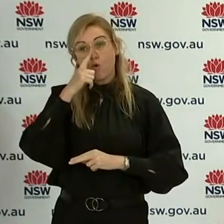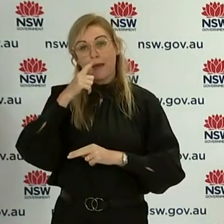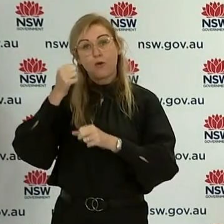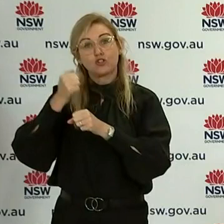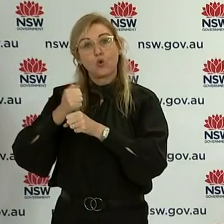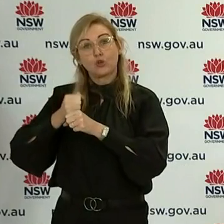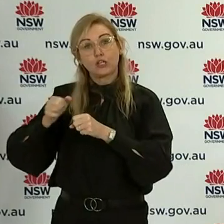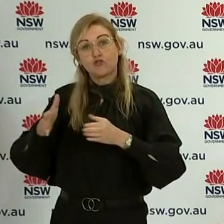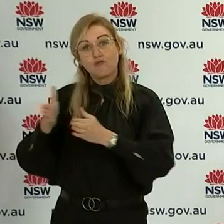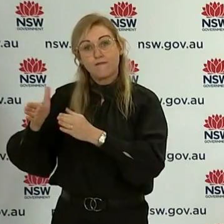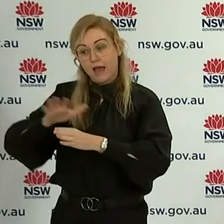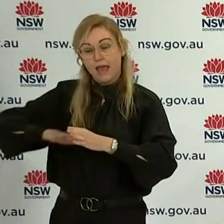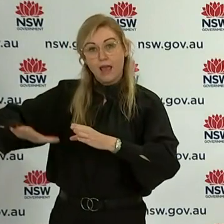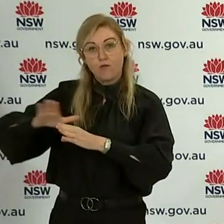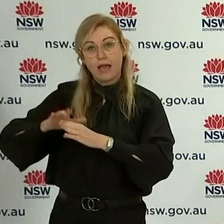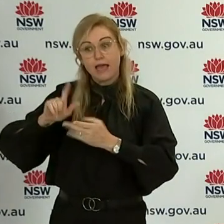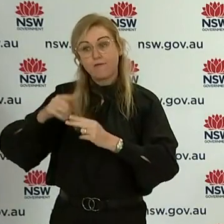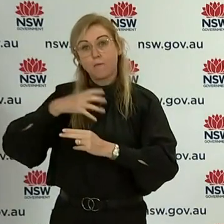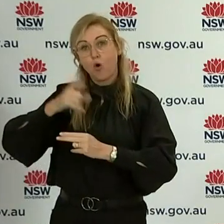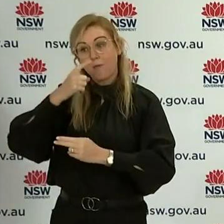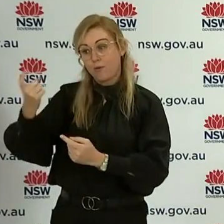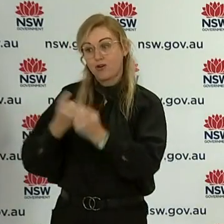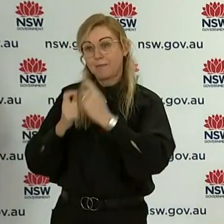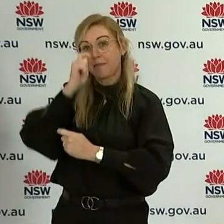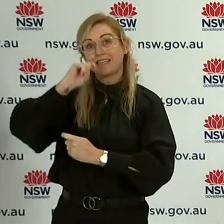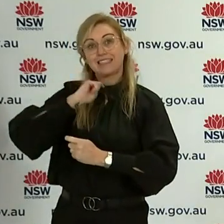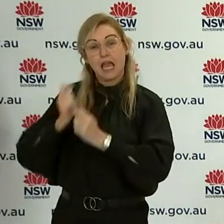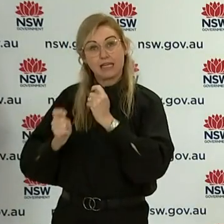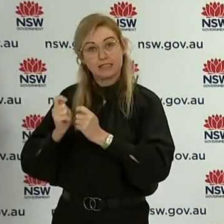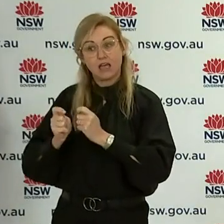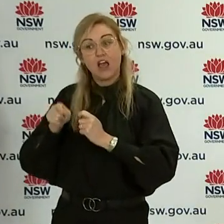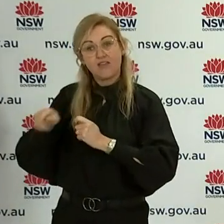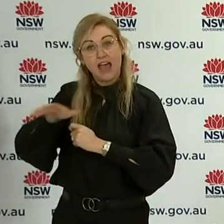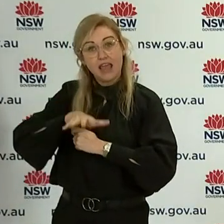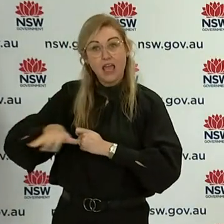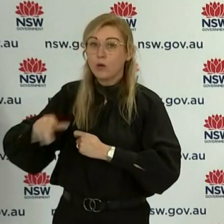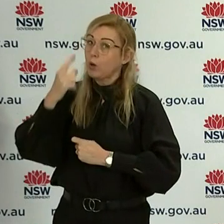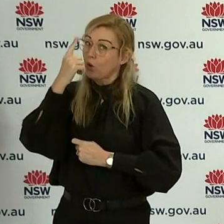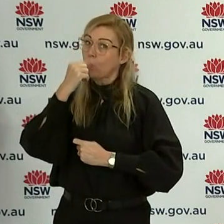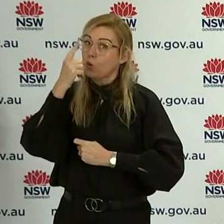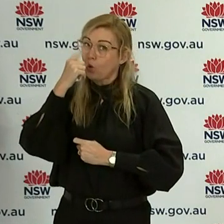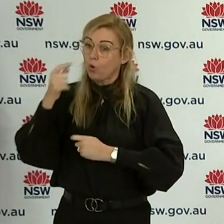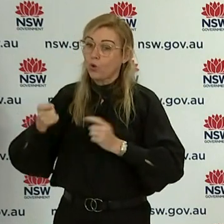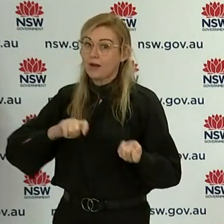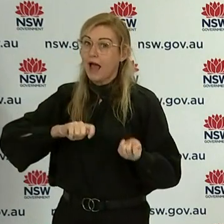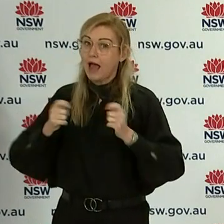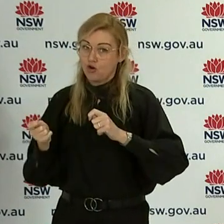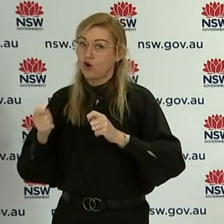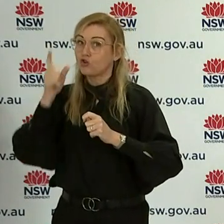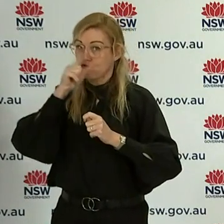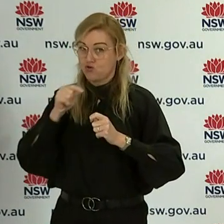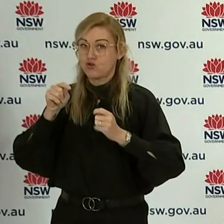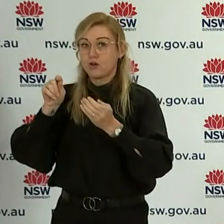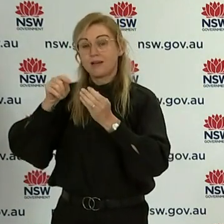local government area come forward for higher rates of testing in the next few days, that local government area is likely to be taken out of an area of concern.